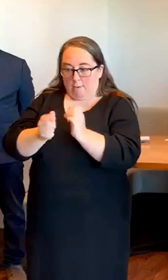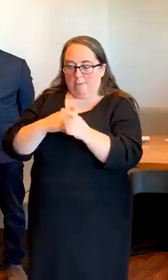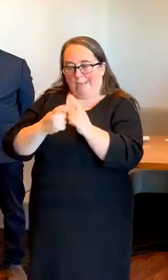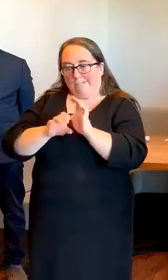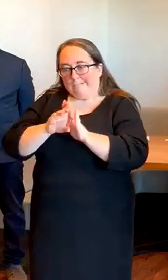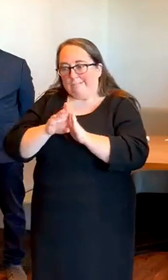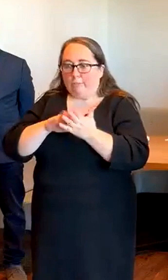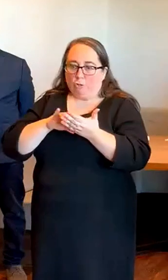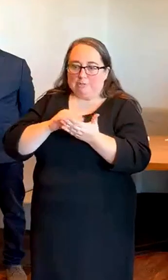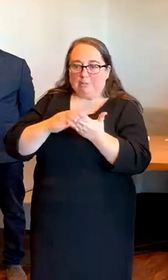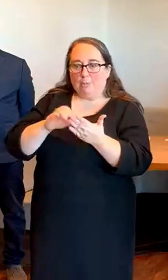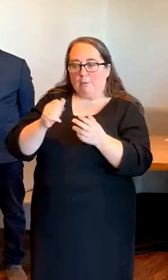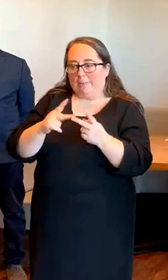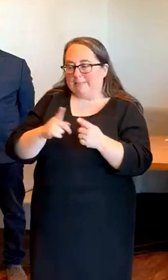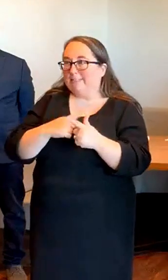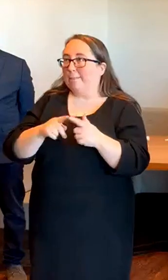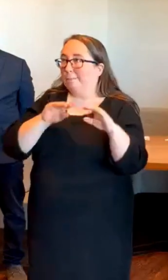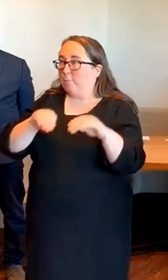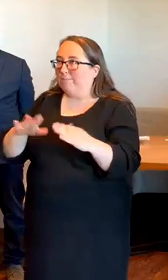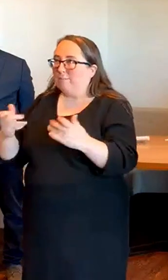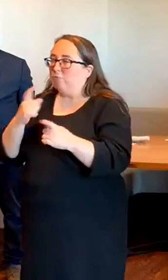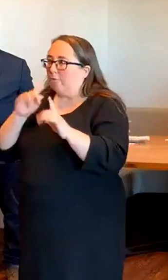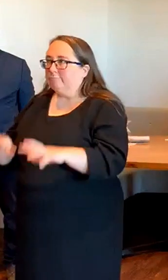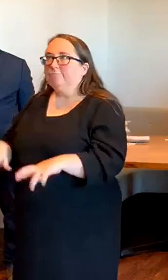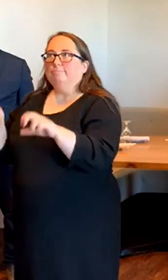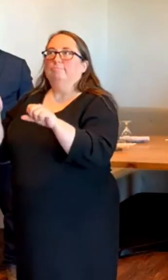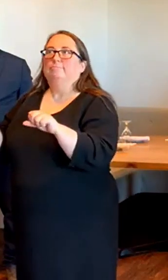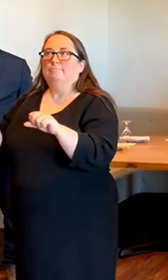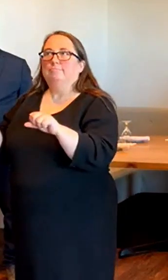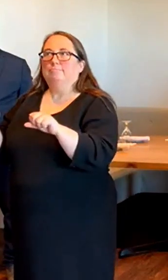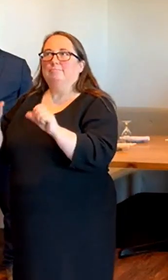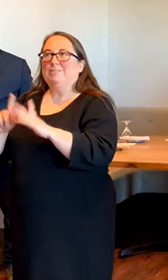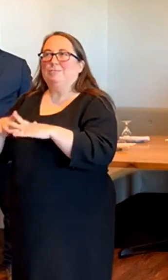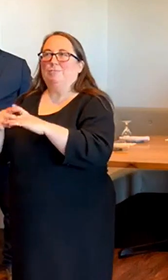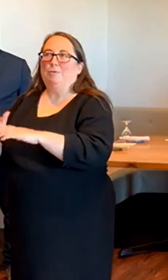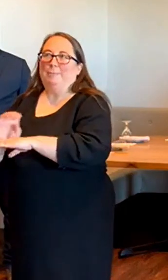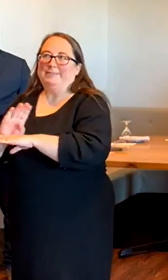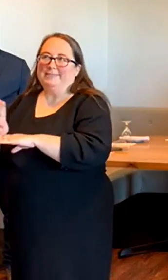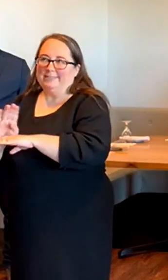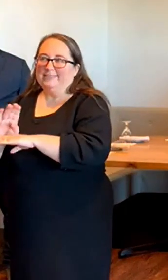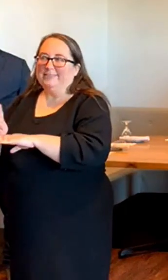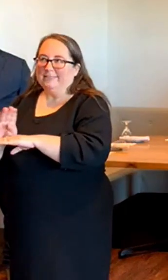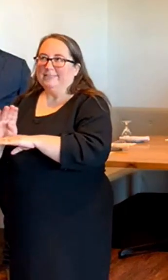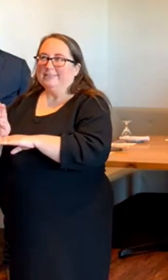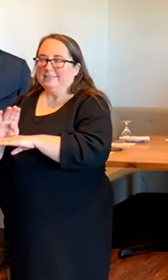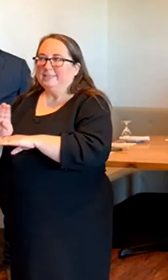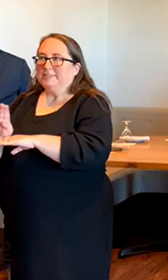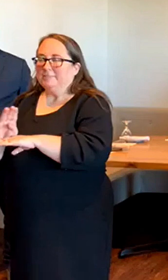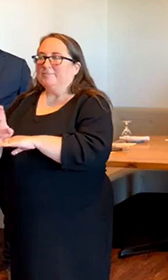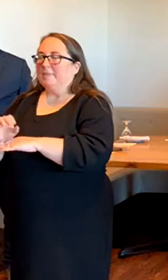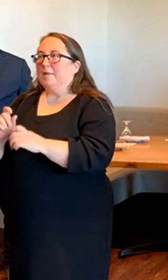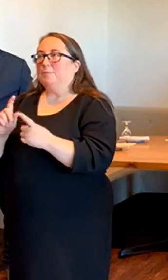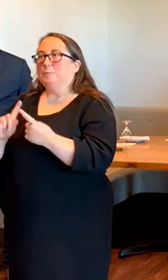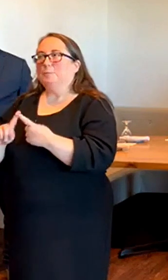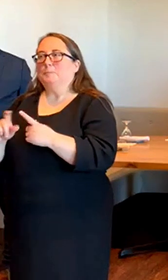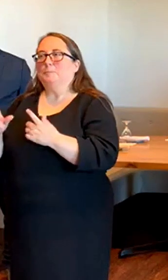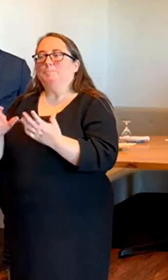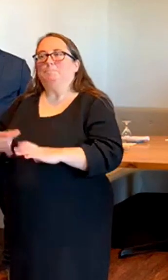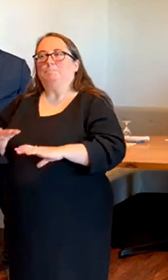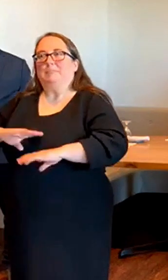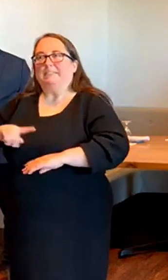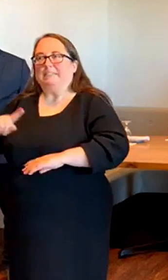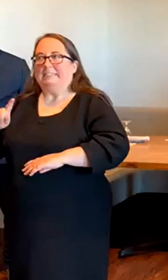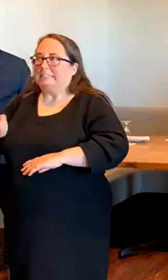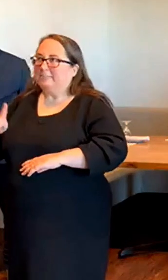but have really taken a leap of faith to open up a business and to be able to serve those in their community.